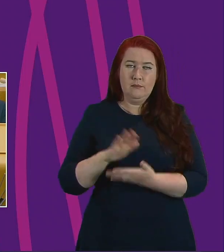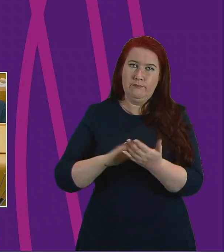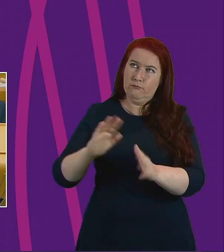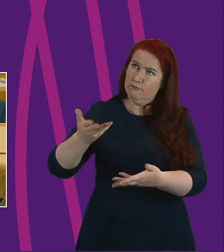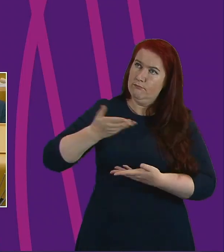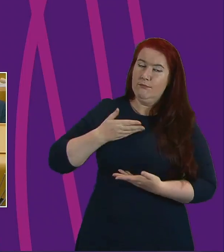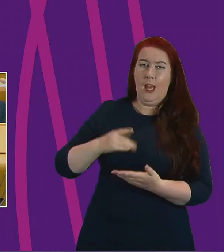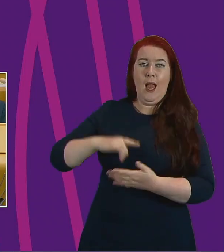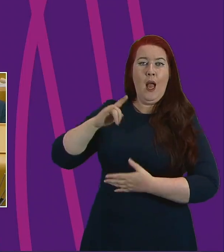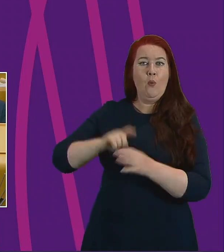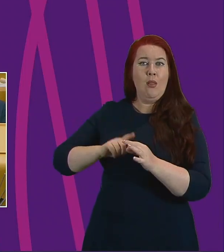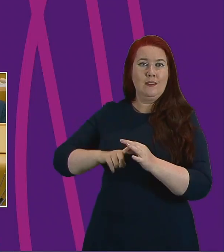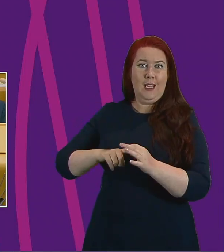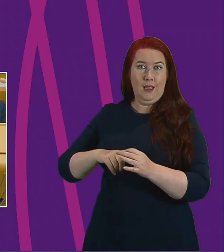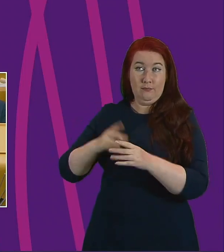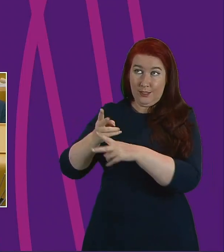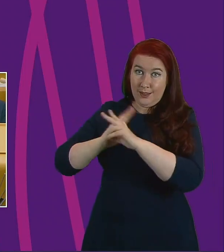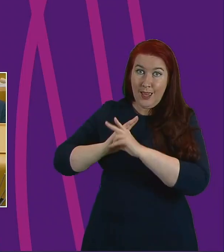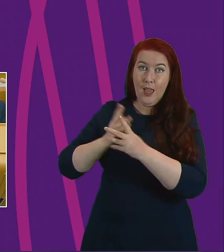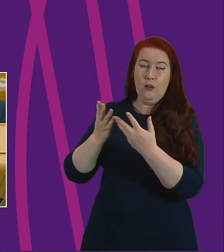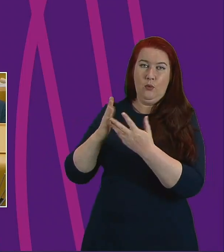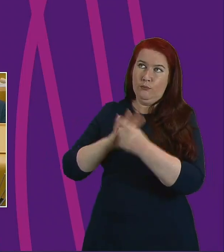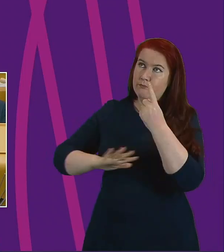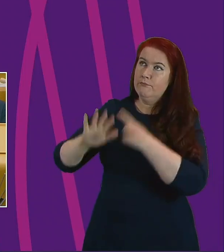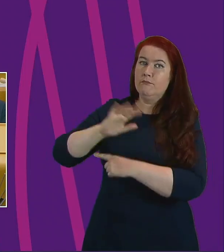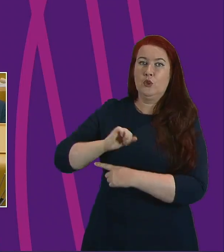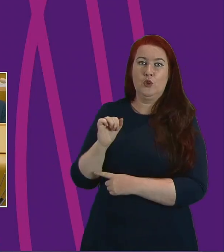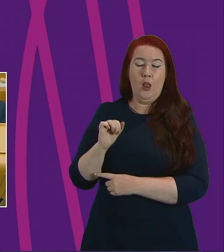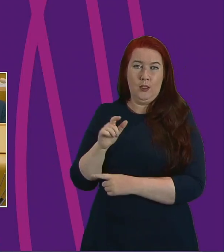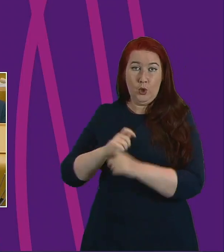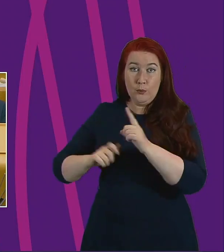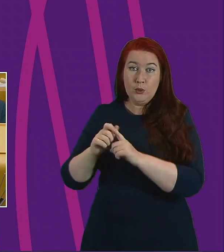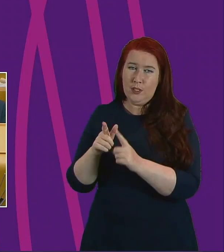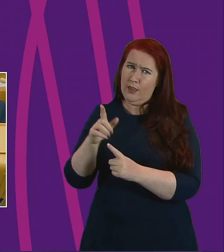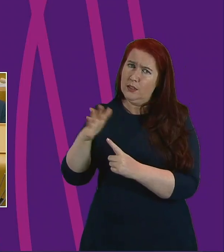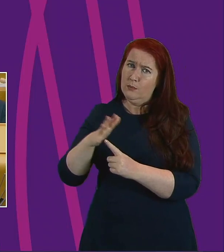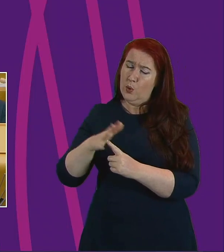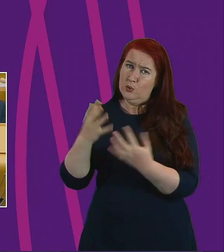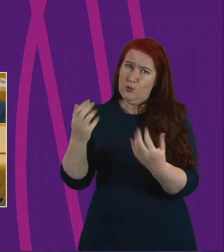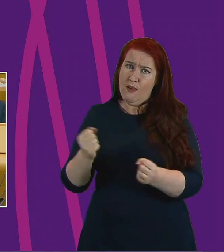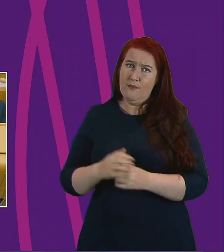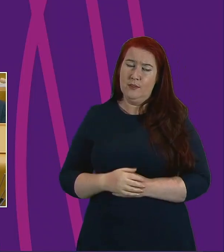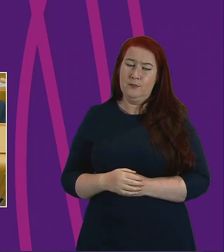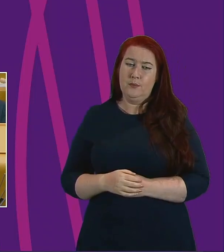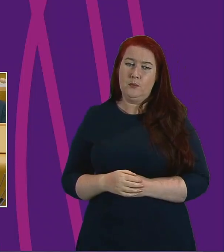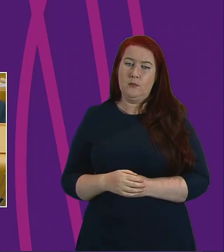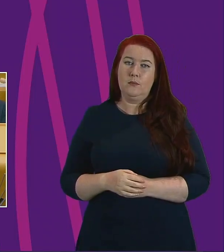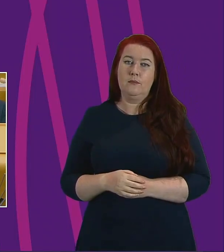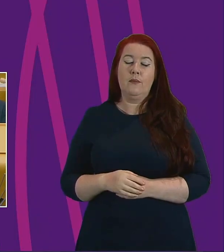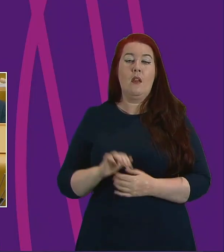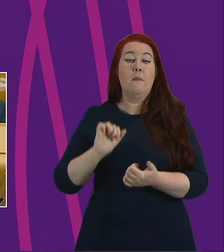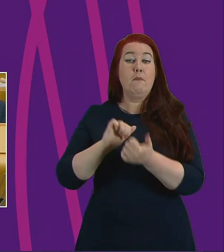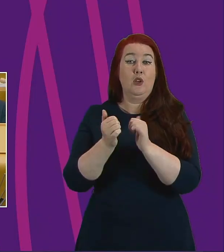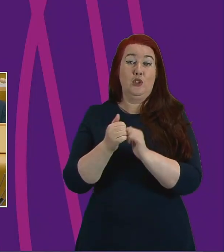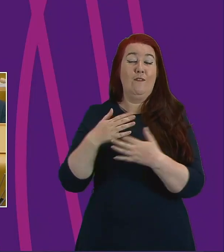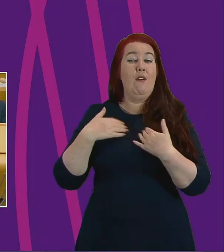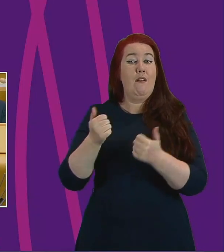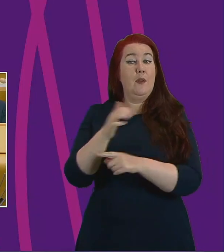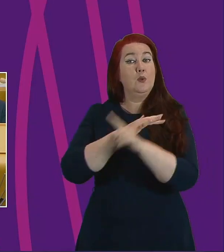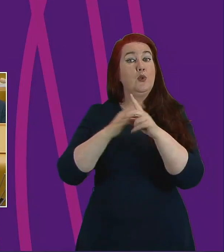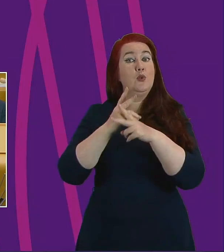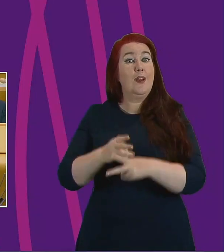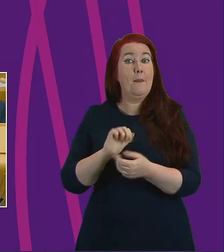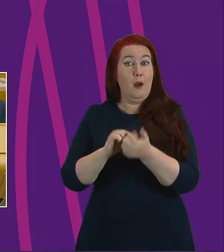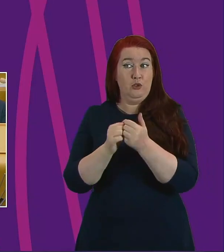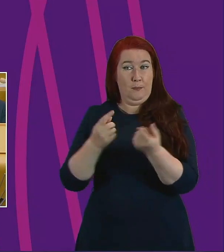the community and discharge services throughout Scotland is important to facilitate this. Health and social care partnerships do much of this work, but the